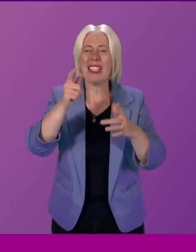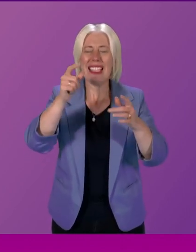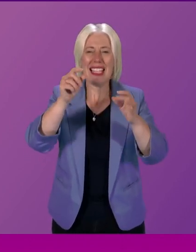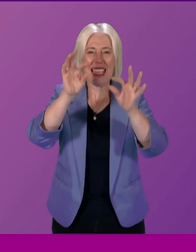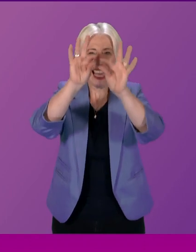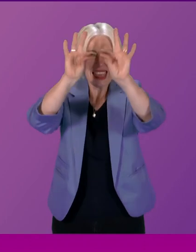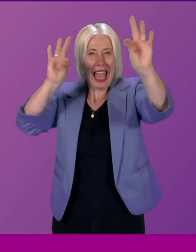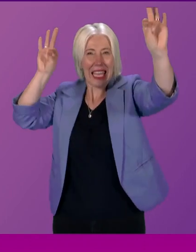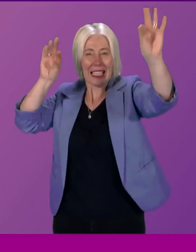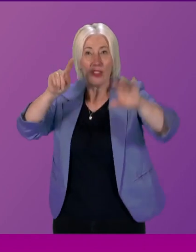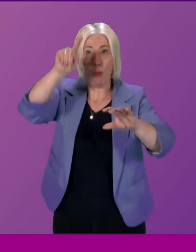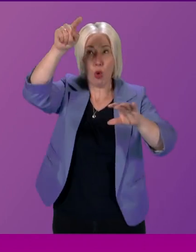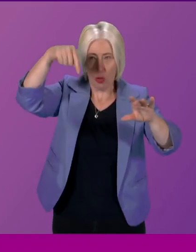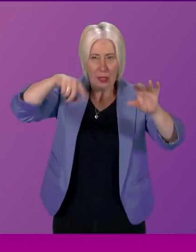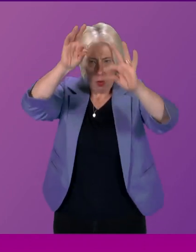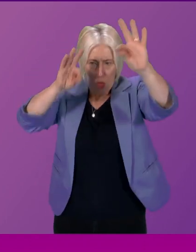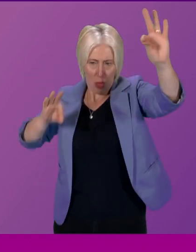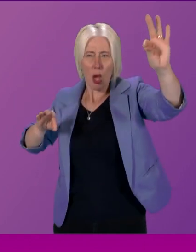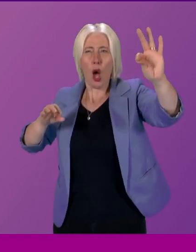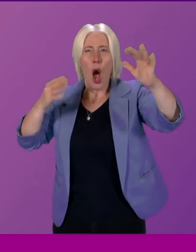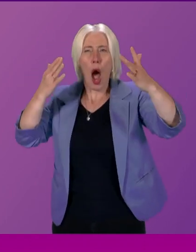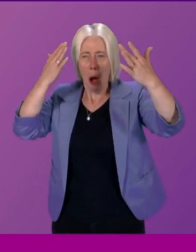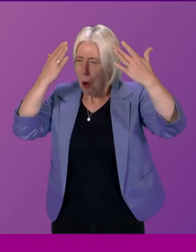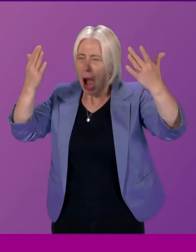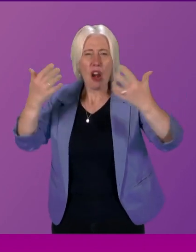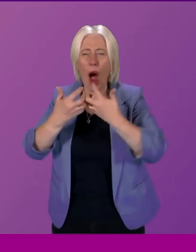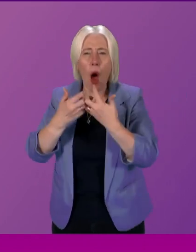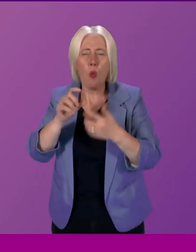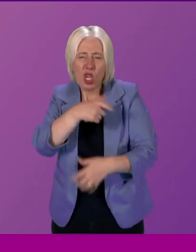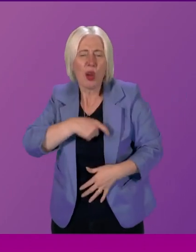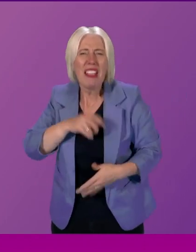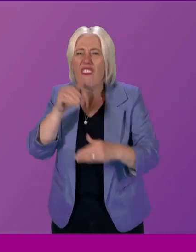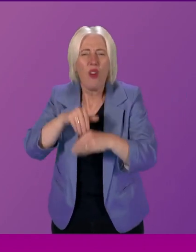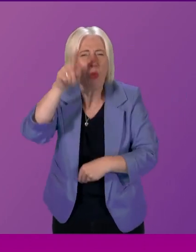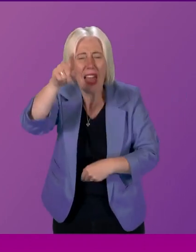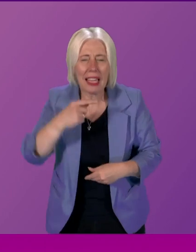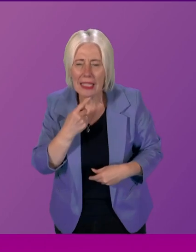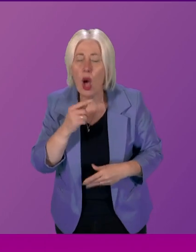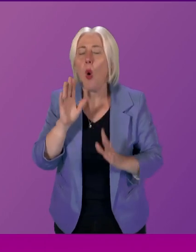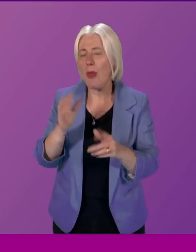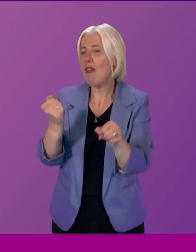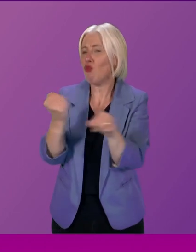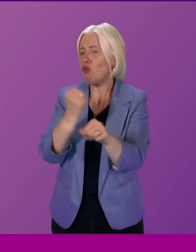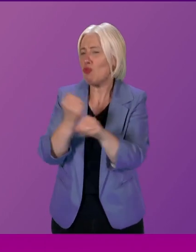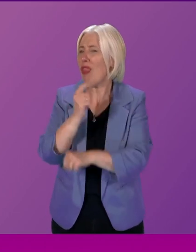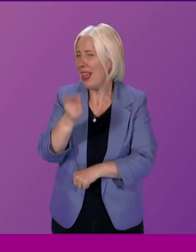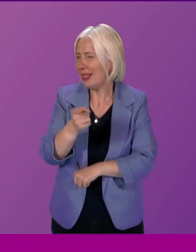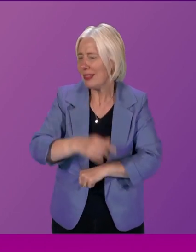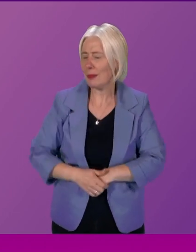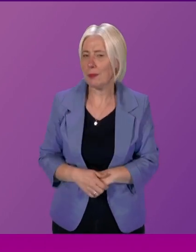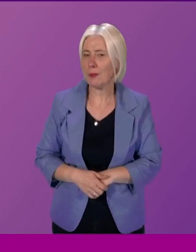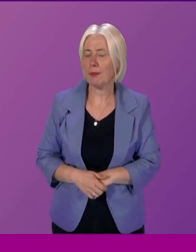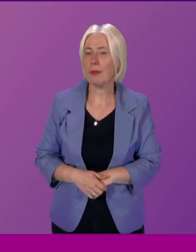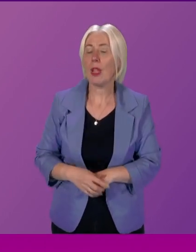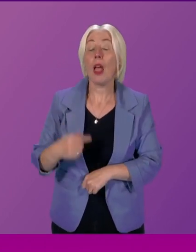they don't know which committee to get involved with they don't know how to do that and we need to rectify that now when it came to the